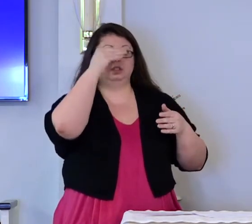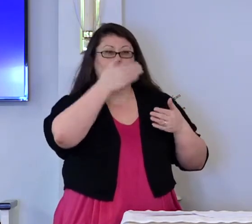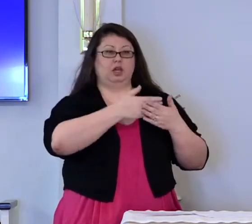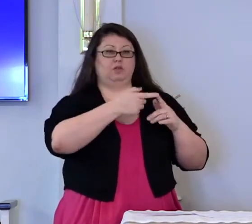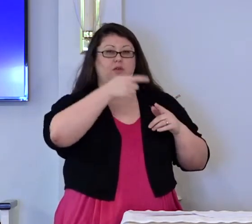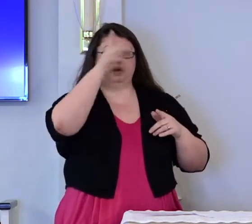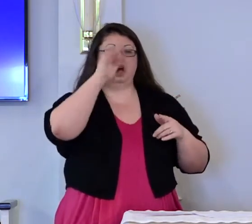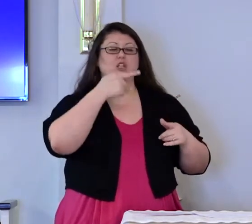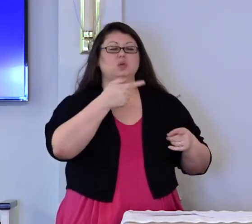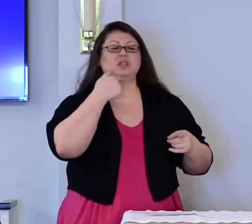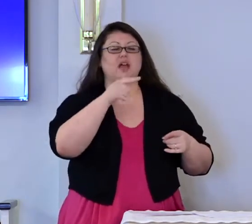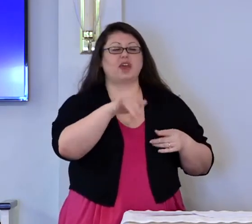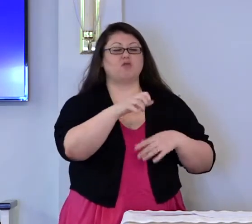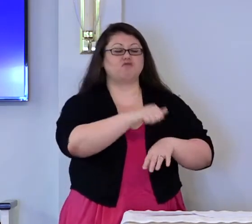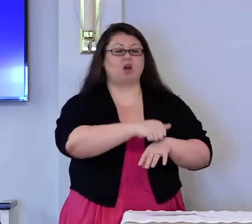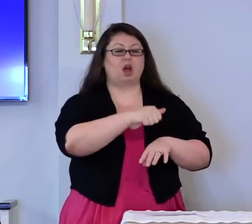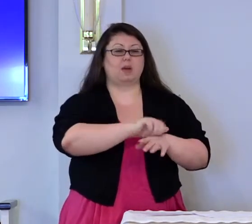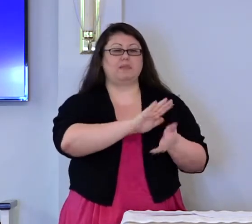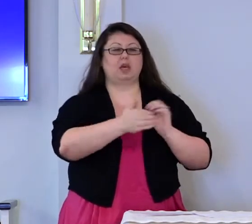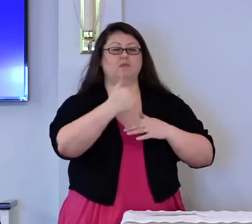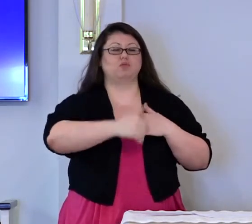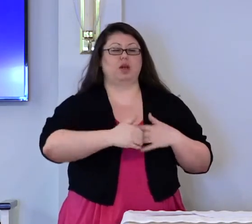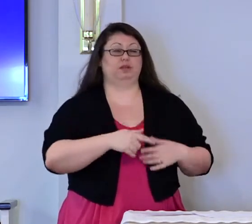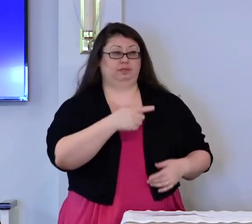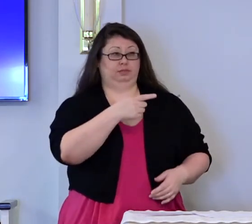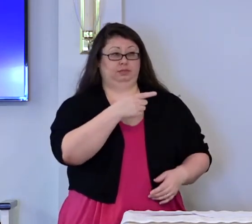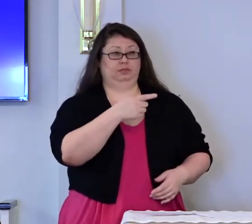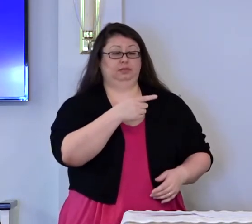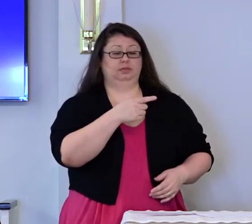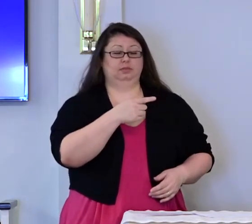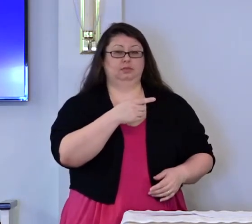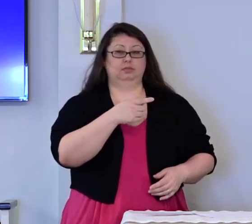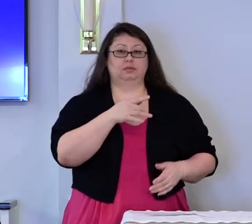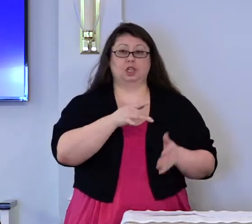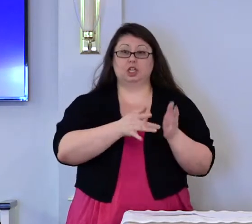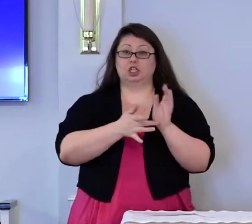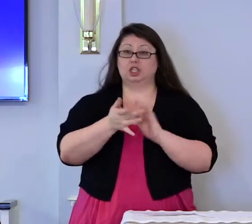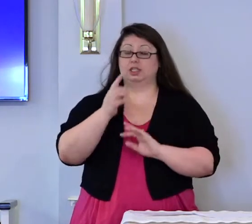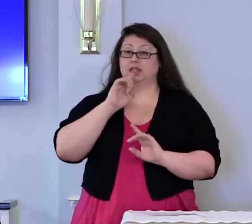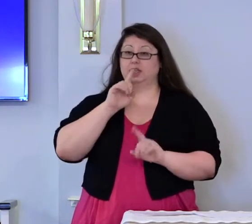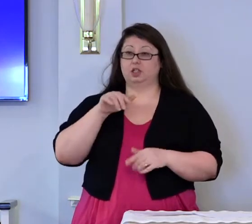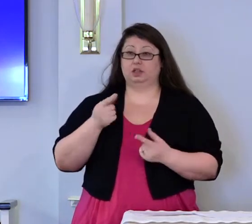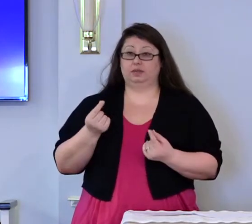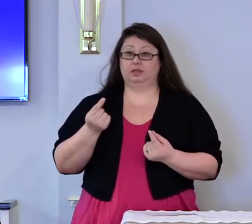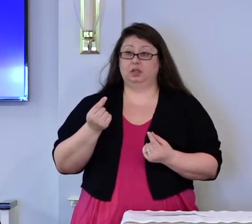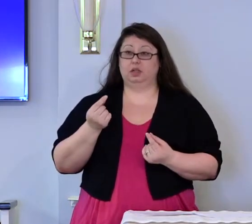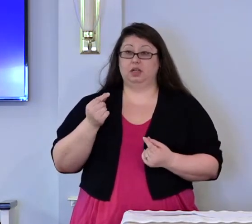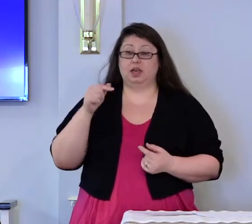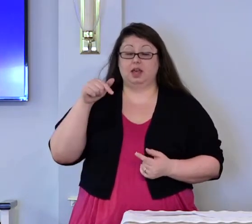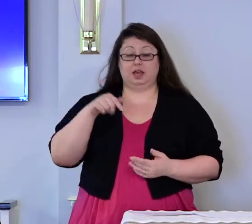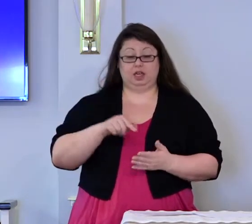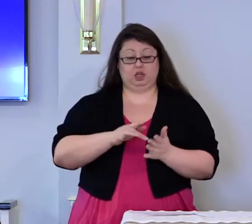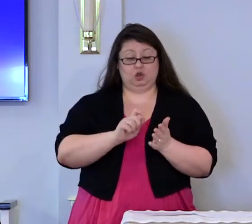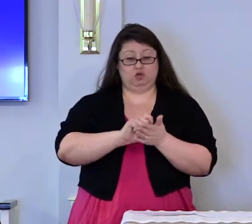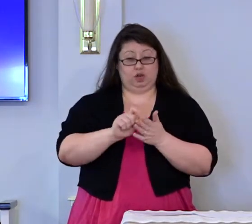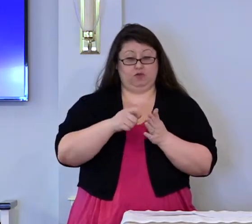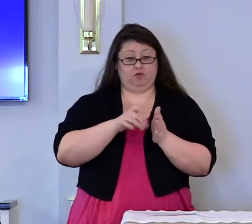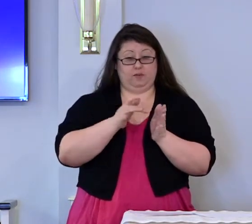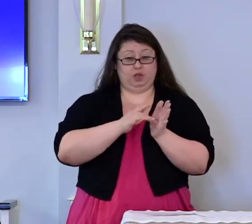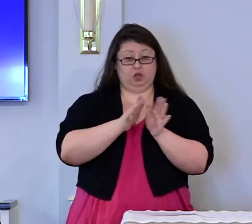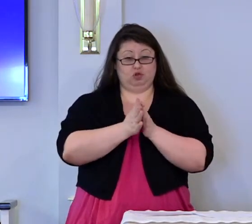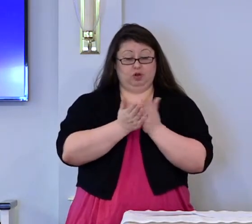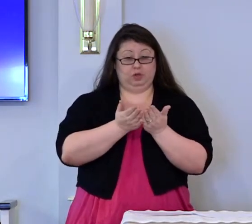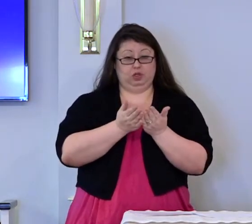tell this rock to become bread. Jesus answered, it is written in the Scriptures.